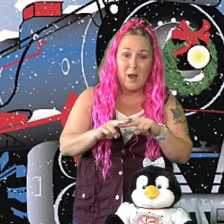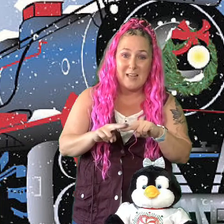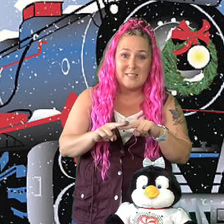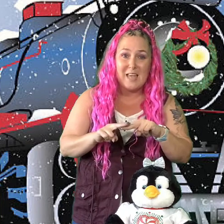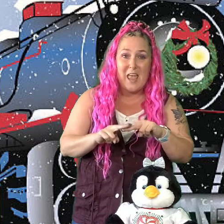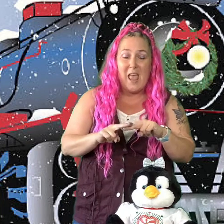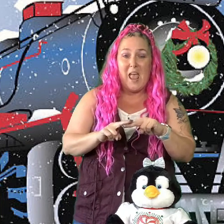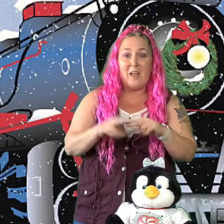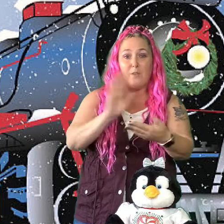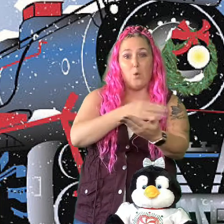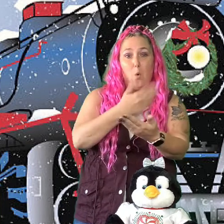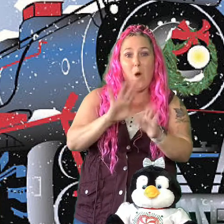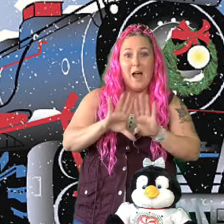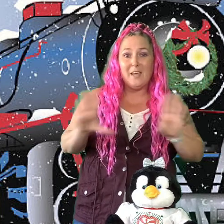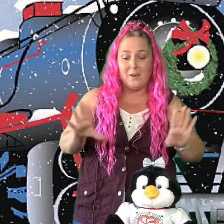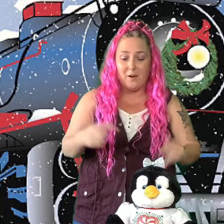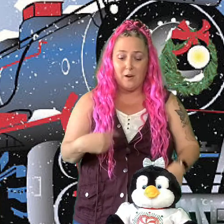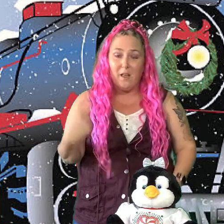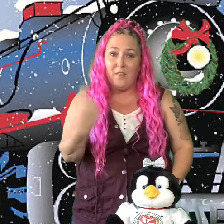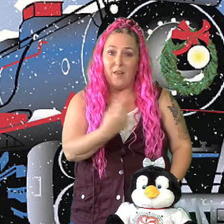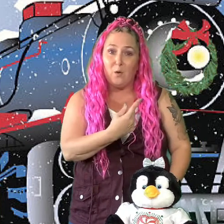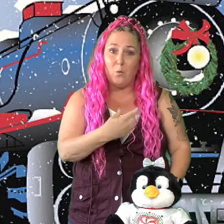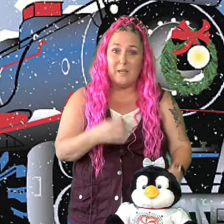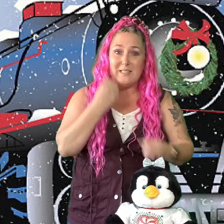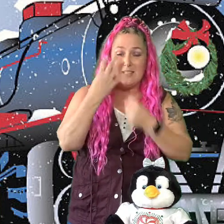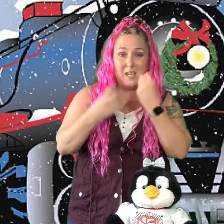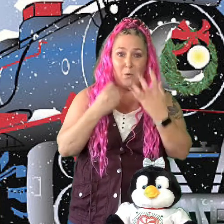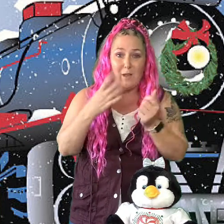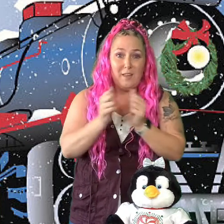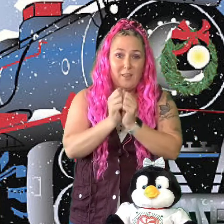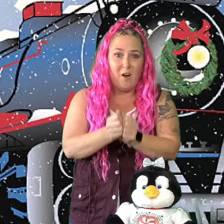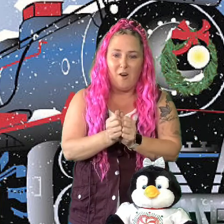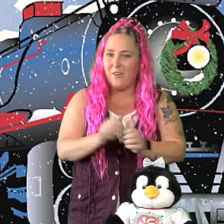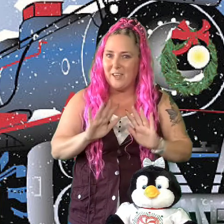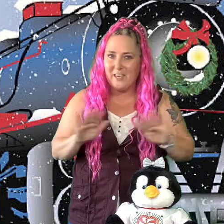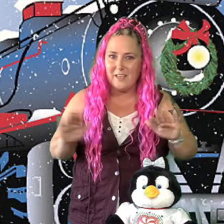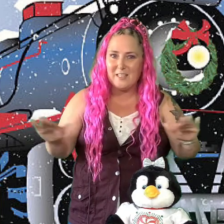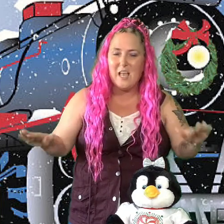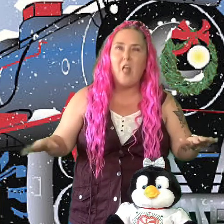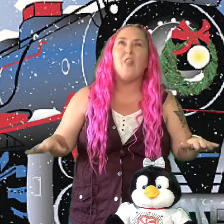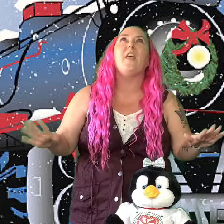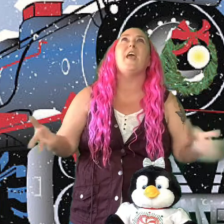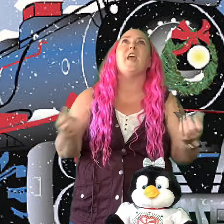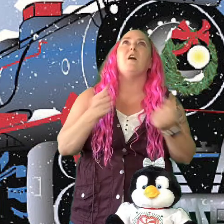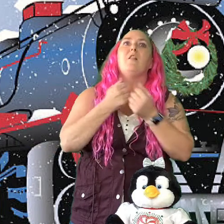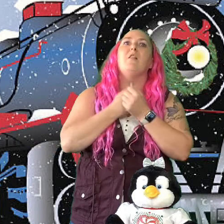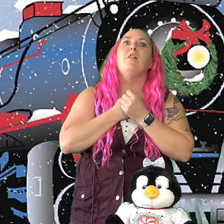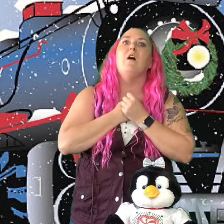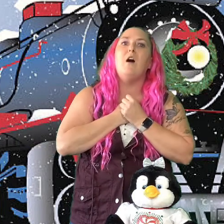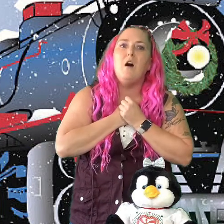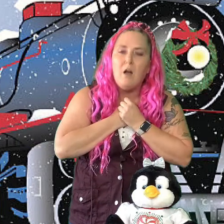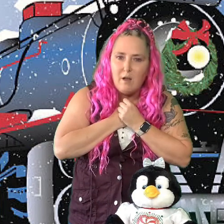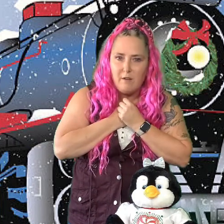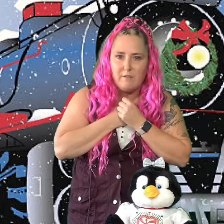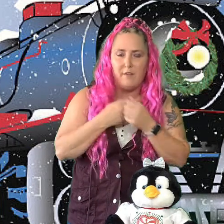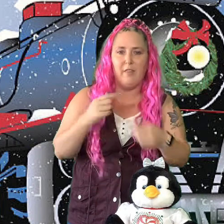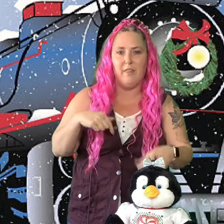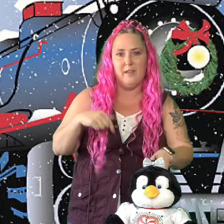and the choir that we sing with all the kids they love this